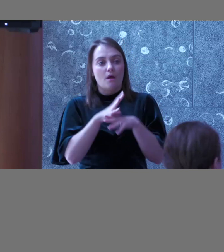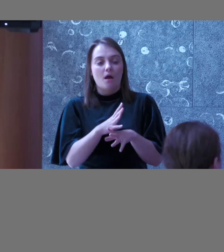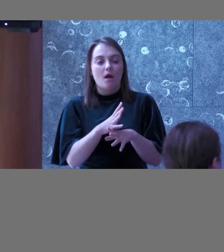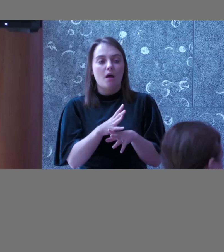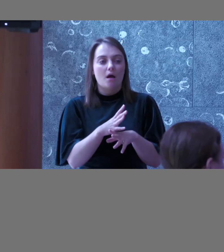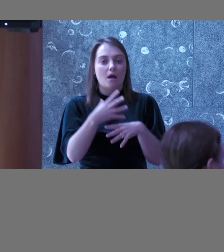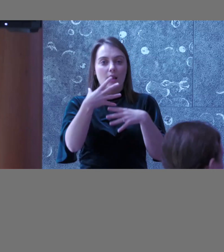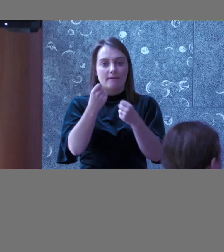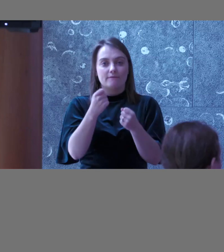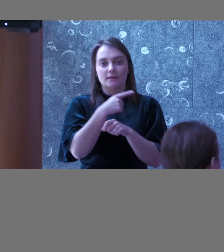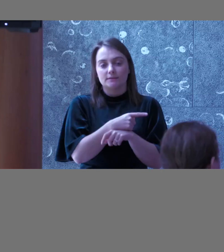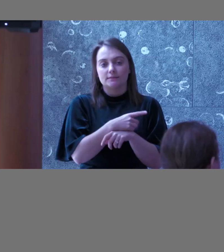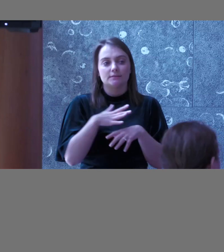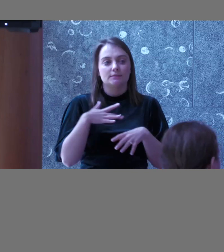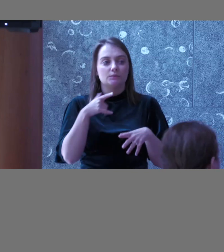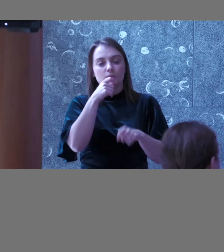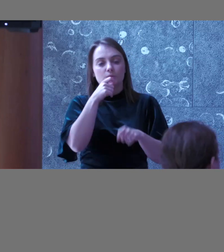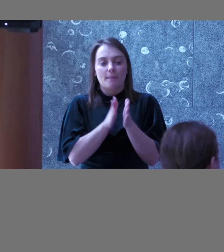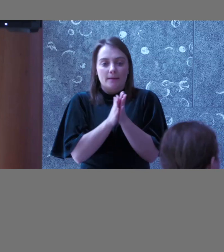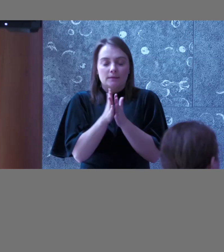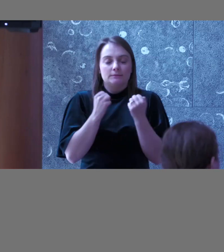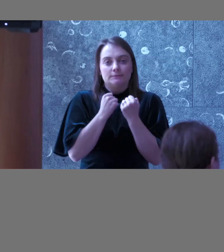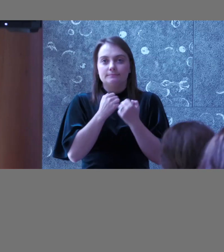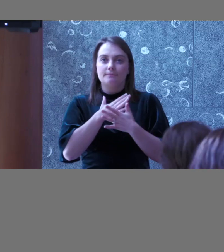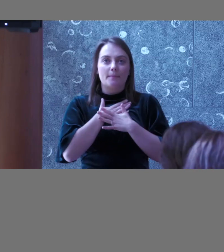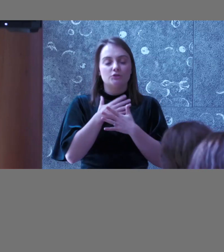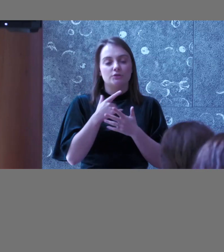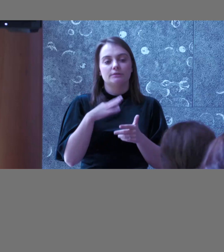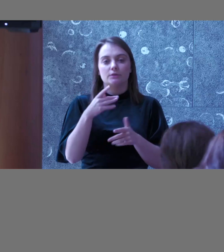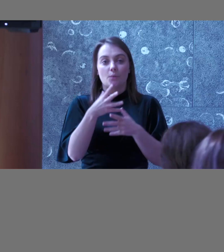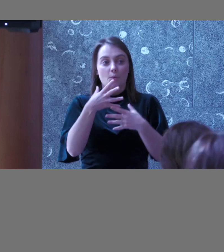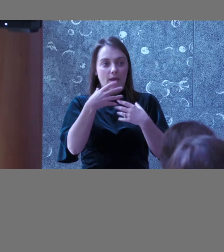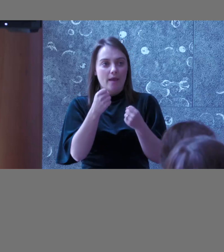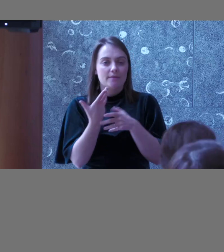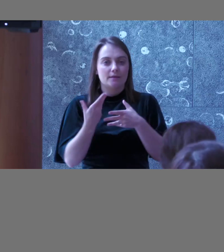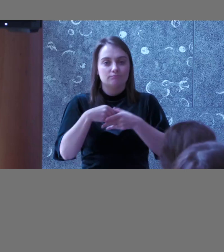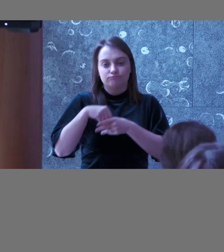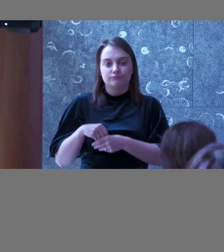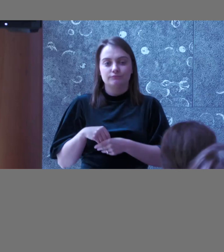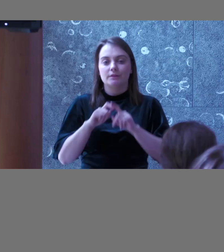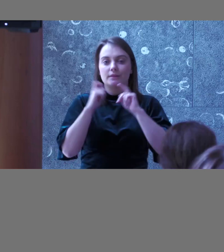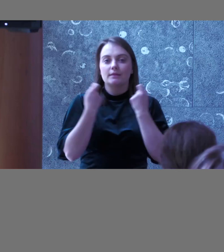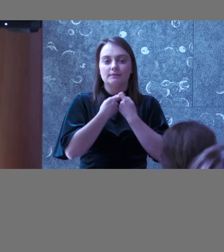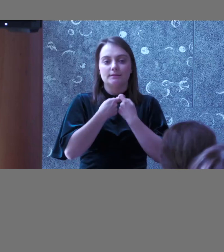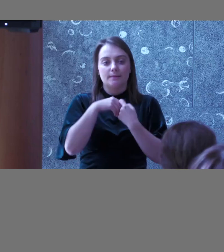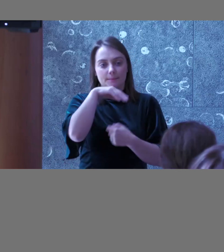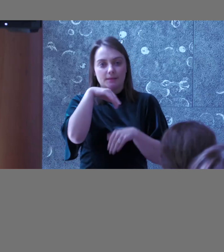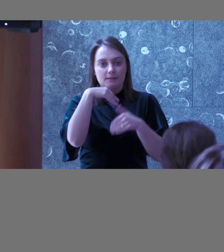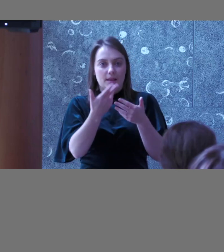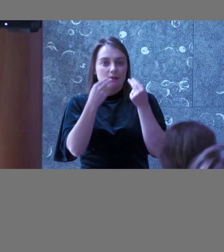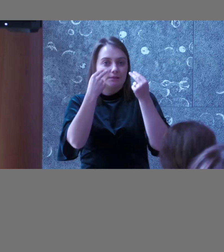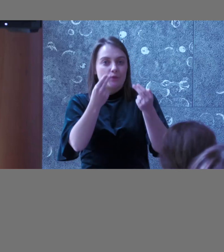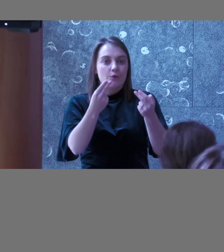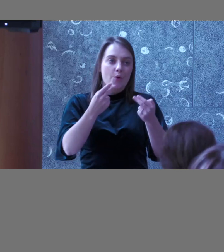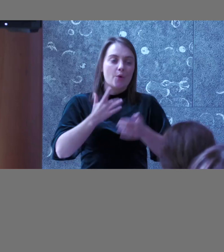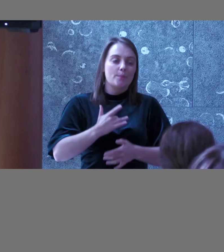I was just saying it's just touching back on the whole passion because we all have that you know and each team it is normal now you